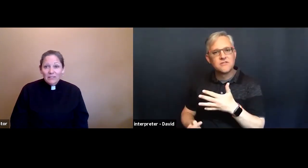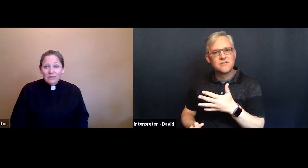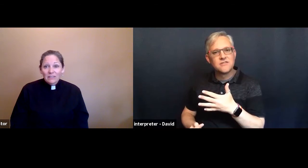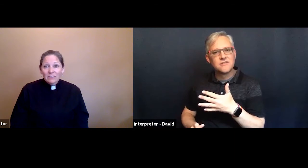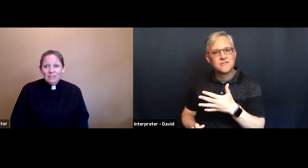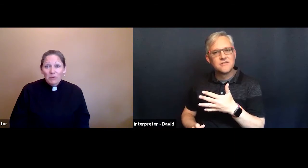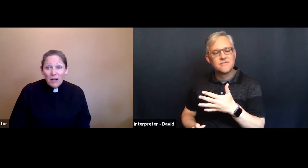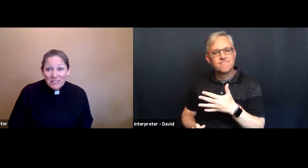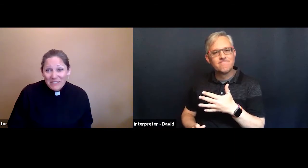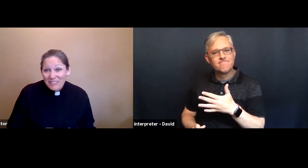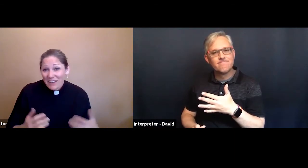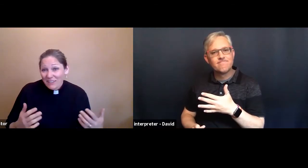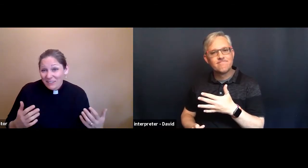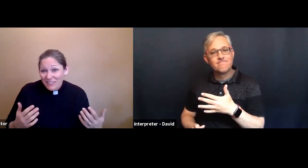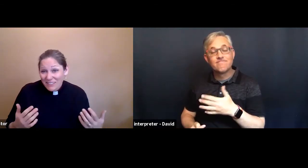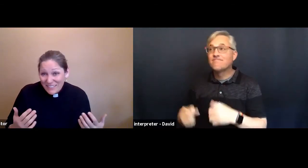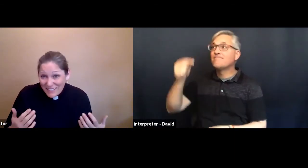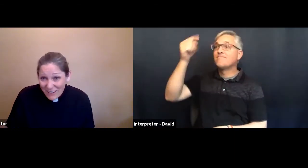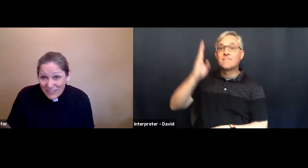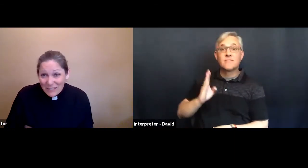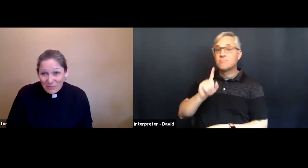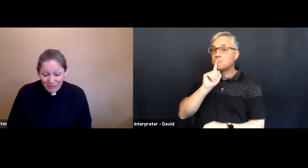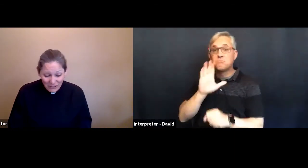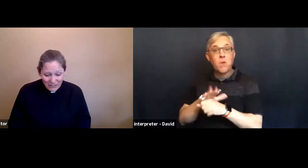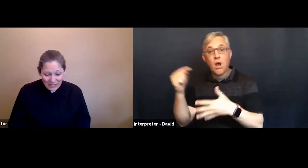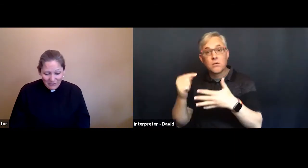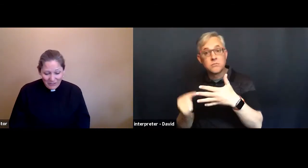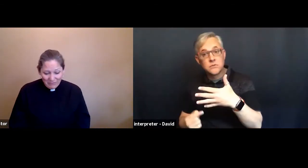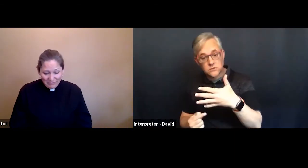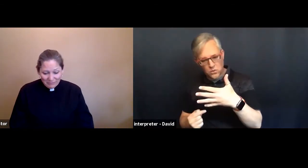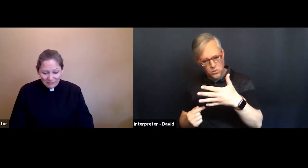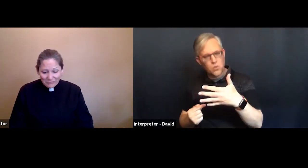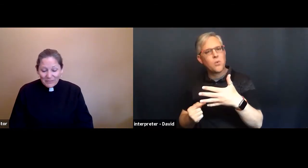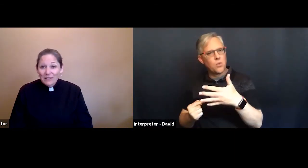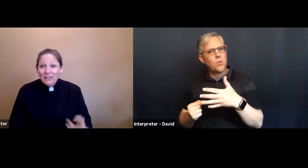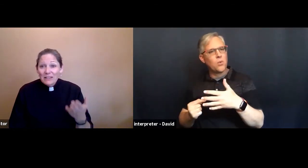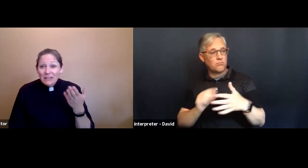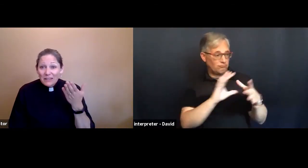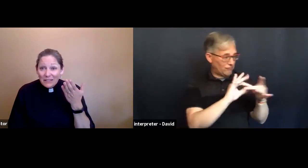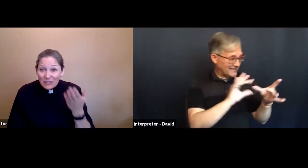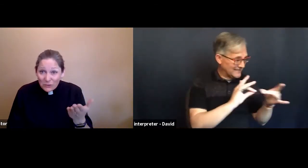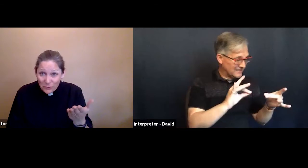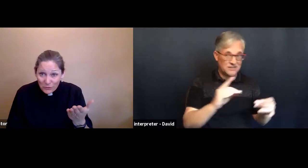promises that tell us something very different that you